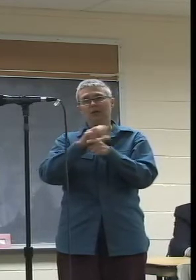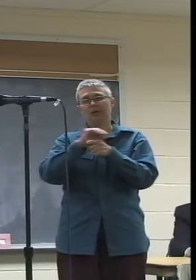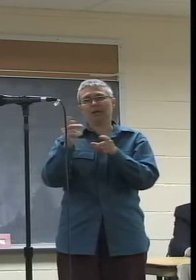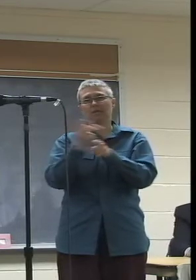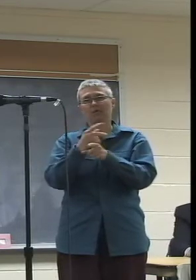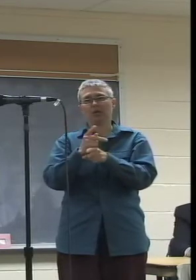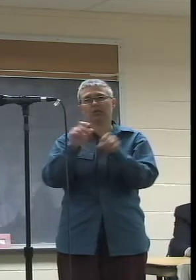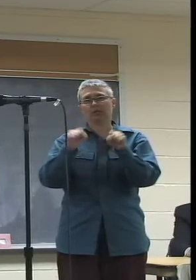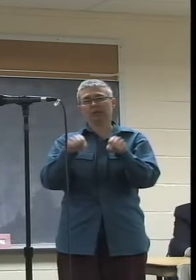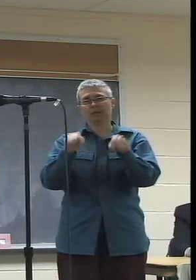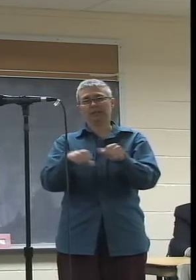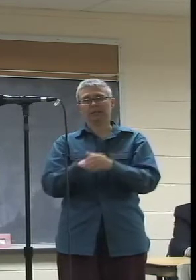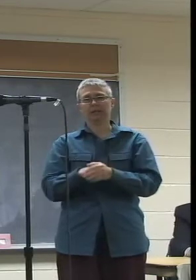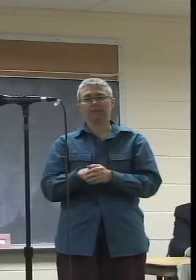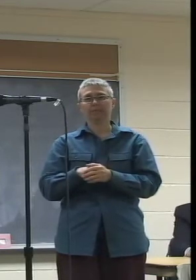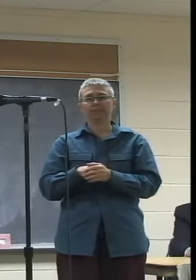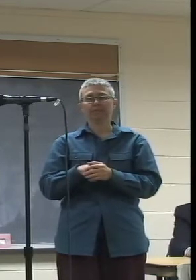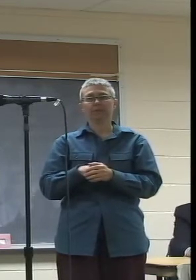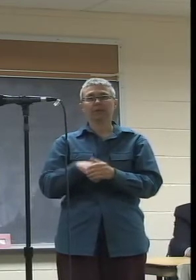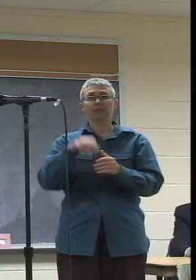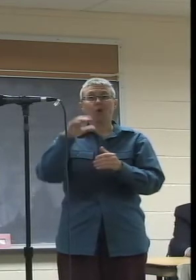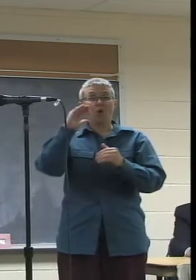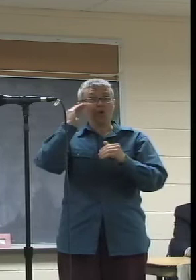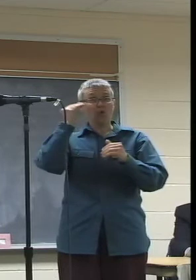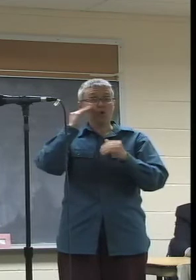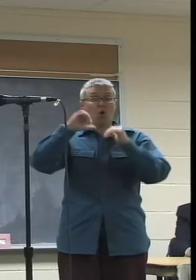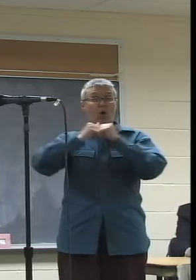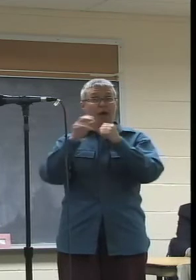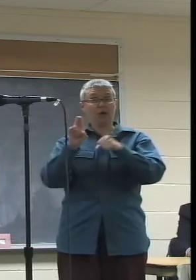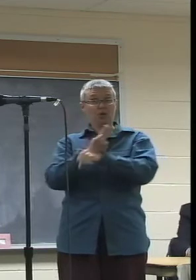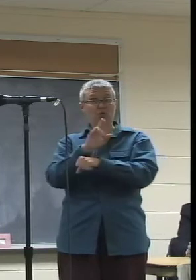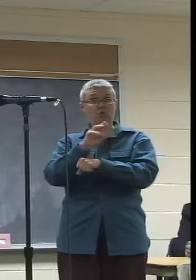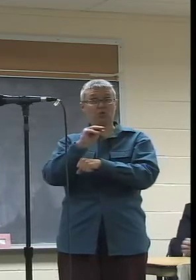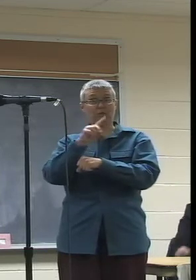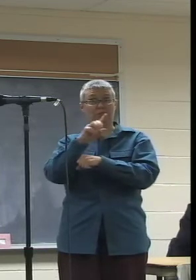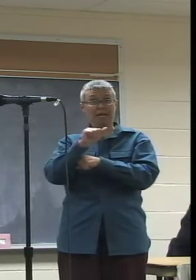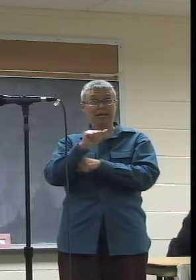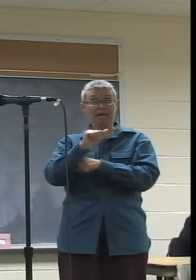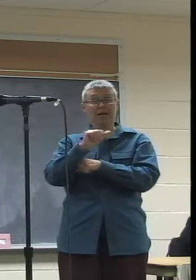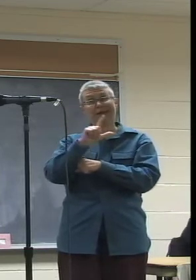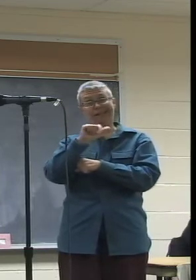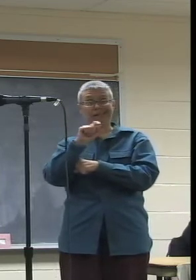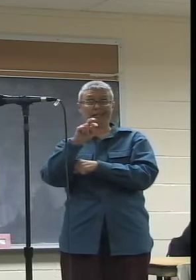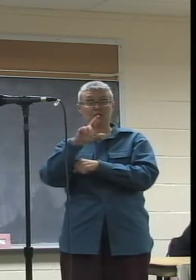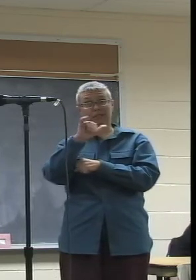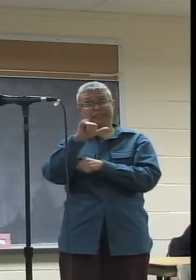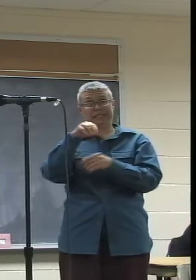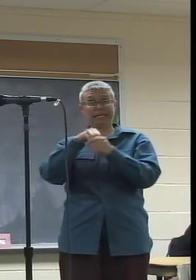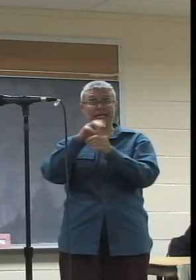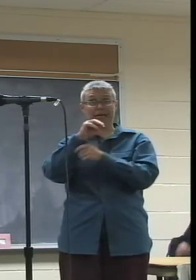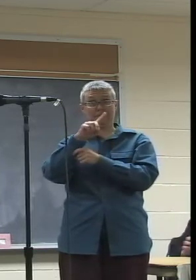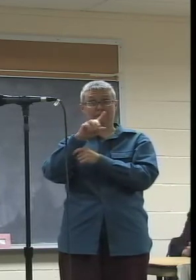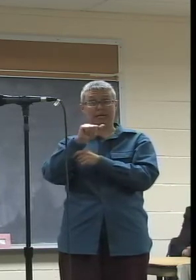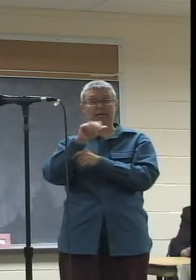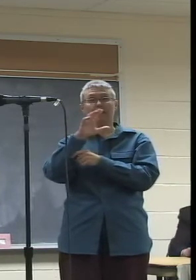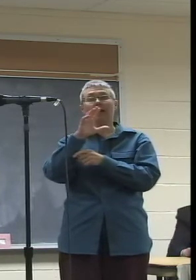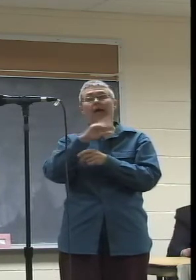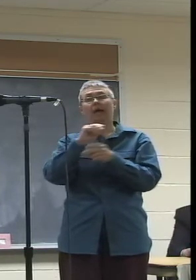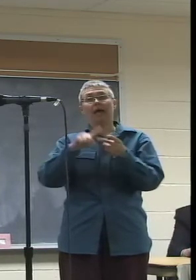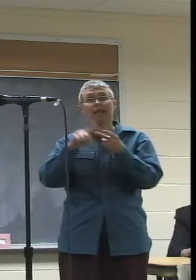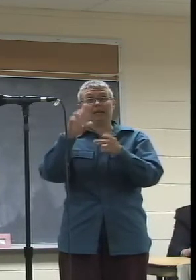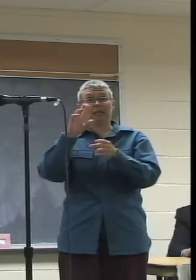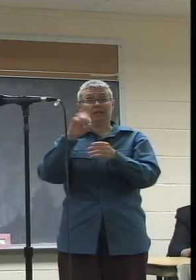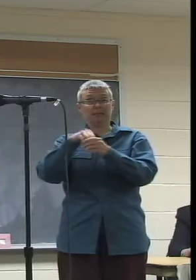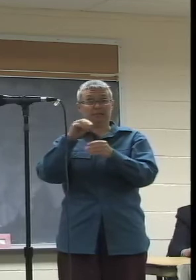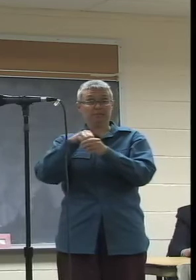Literacy in production is just one part of what government should be providing or encouraging. The other is to ensure widespread distribution, so the